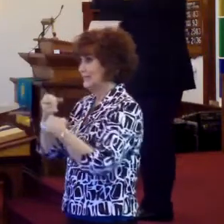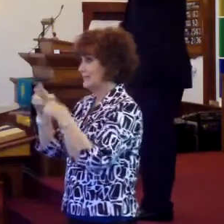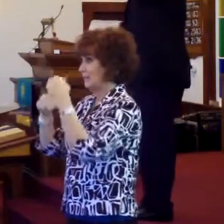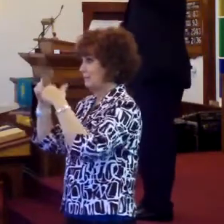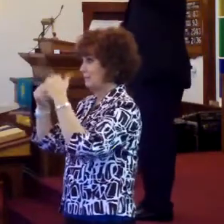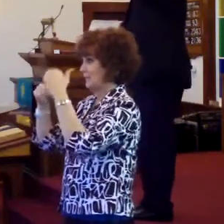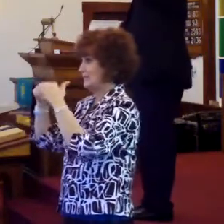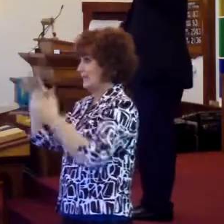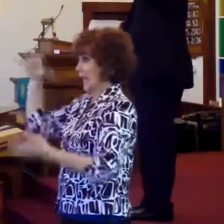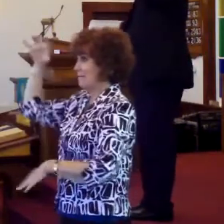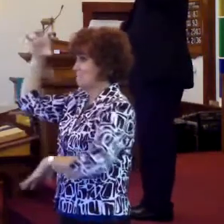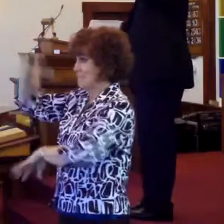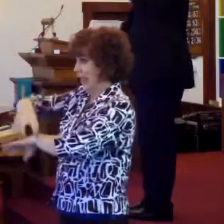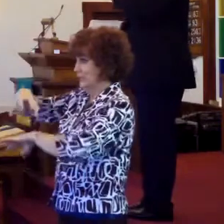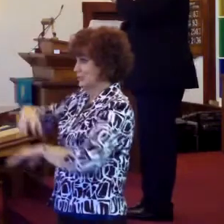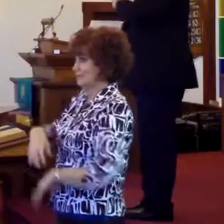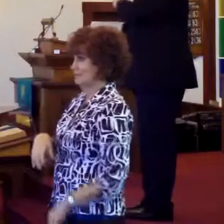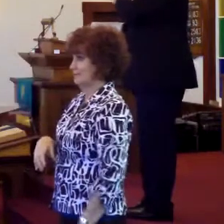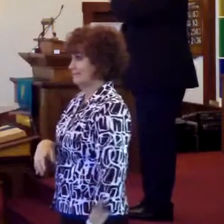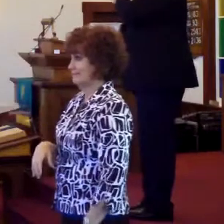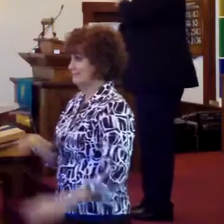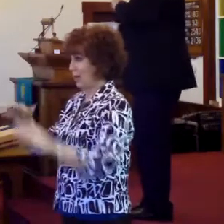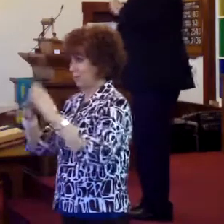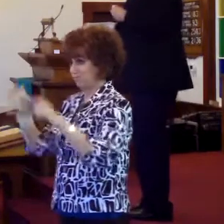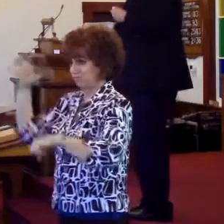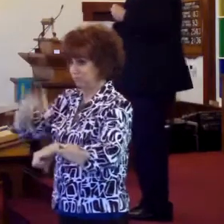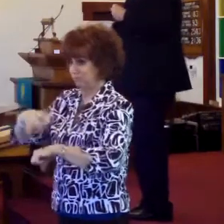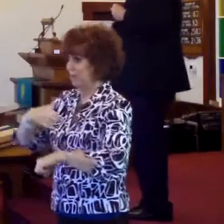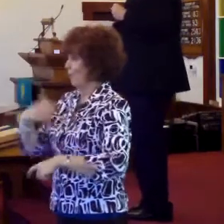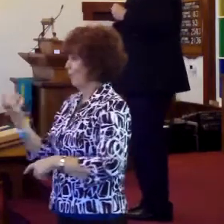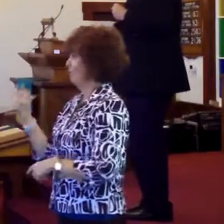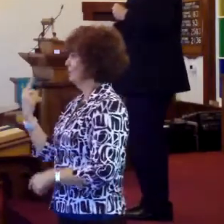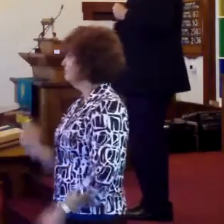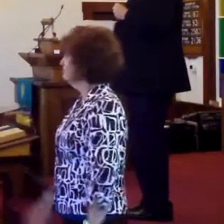I like a mansion. Don't you? I want my own mansion.